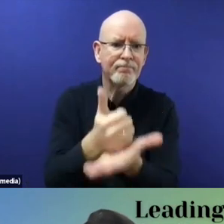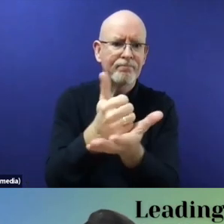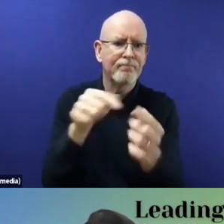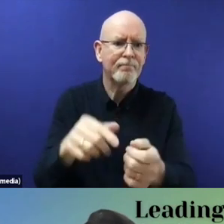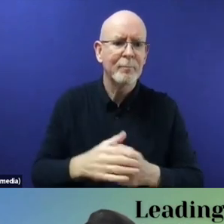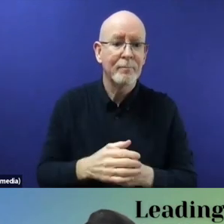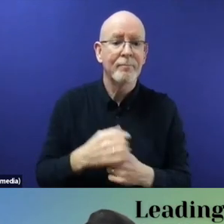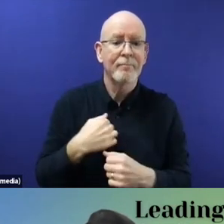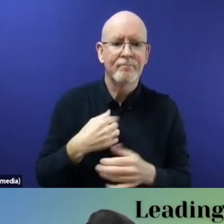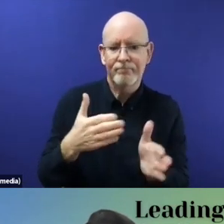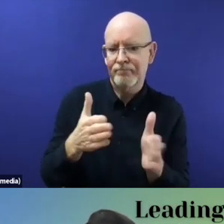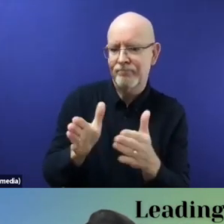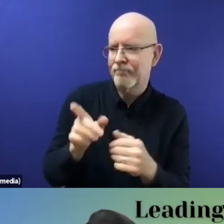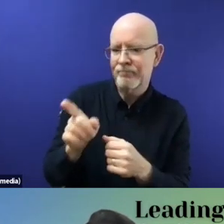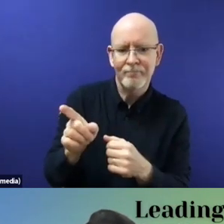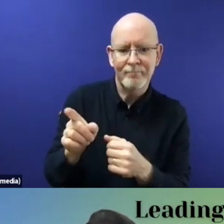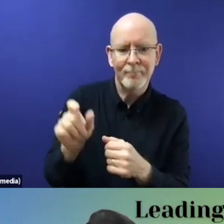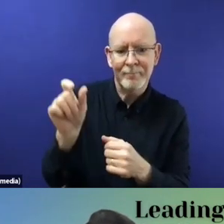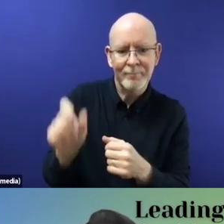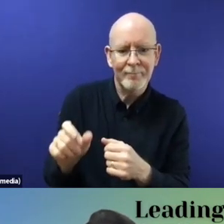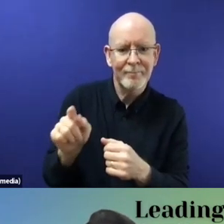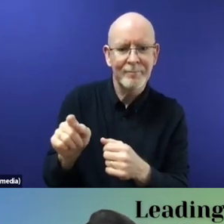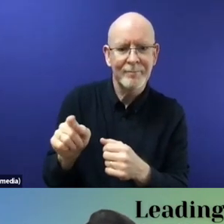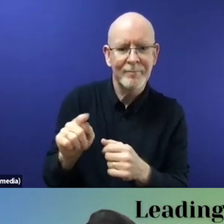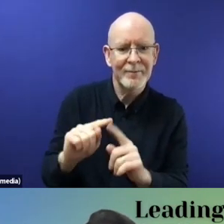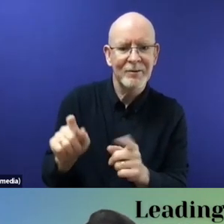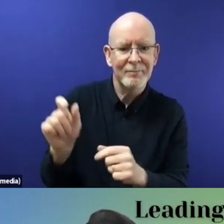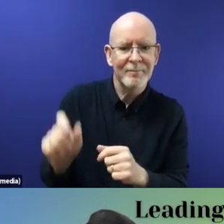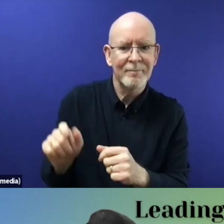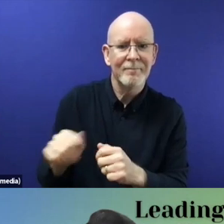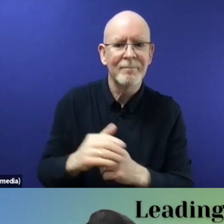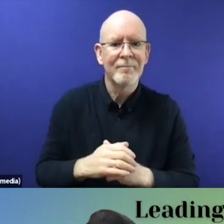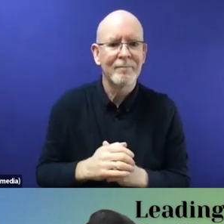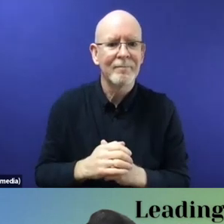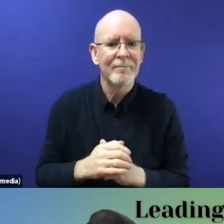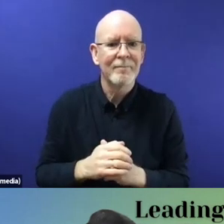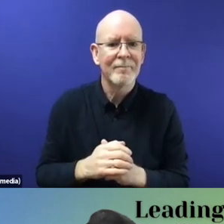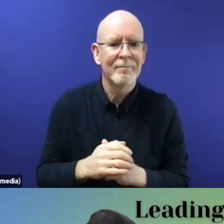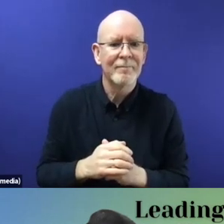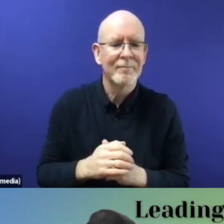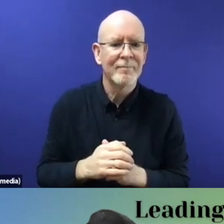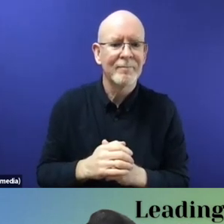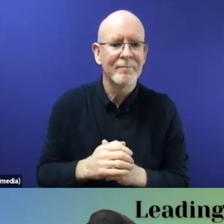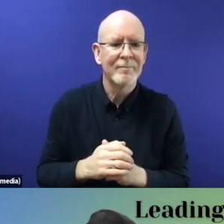to our third discussant, Anila Noor.